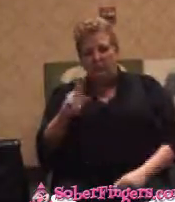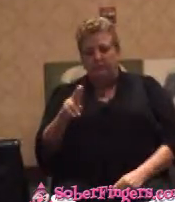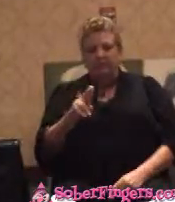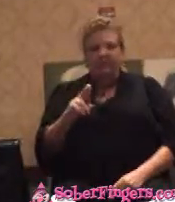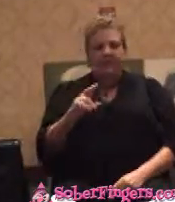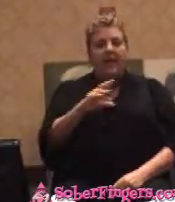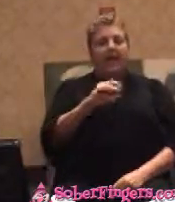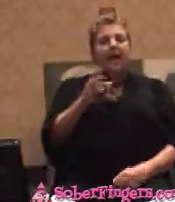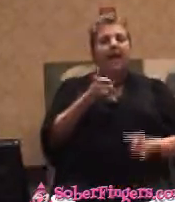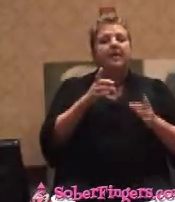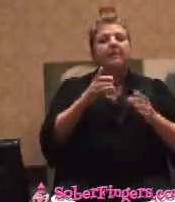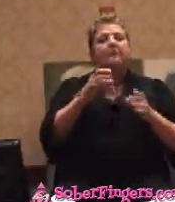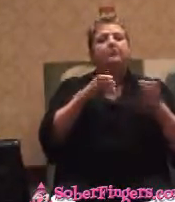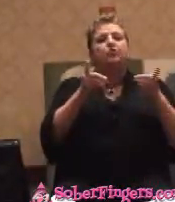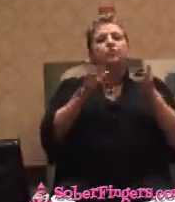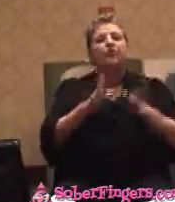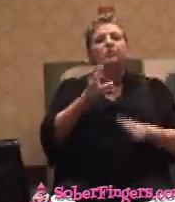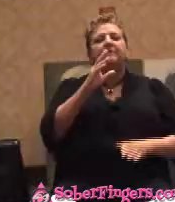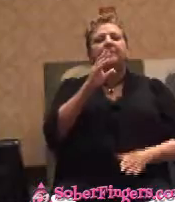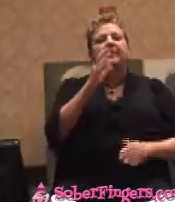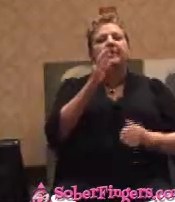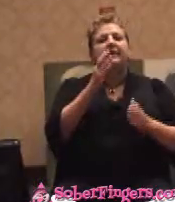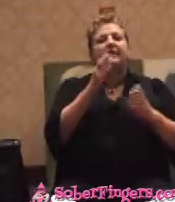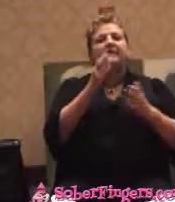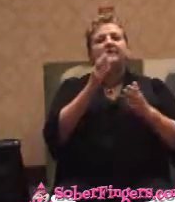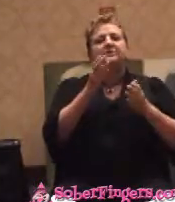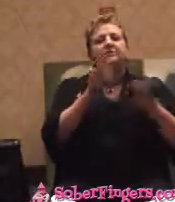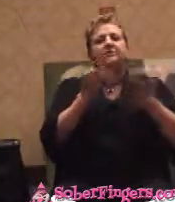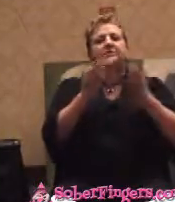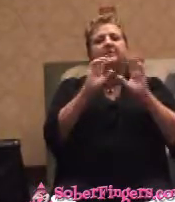general service officer went to see her and thanked her for what she had done for alcoholics and violence.